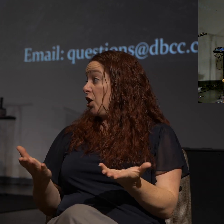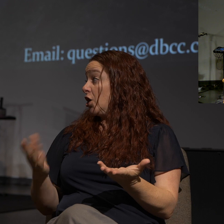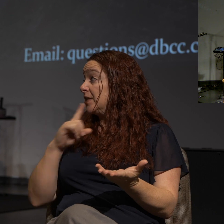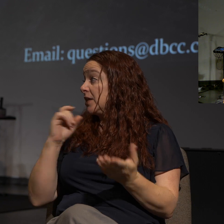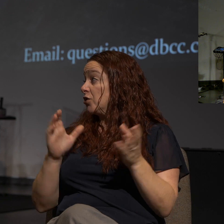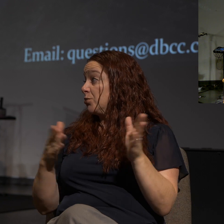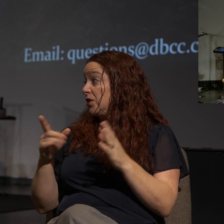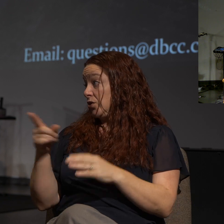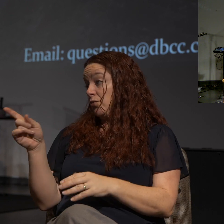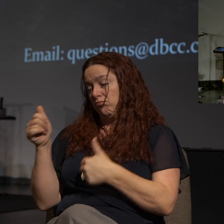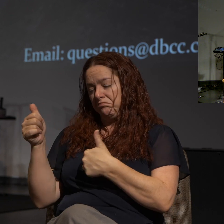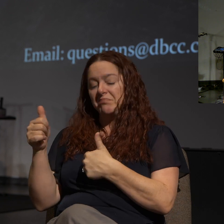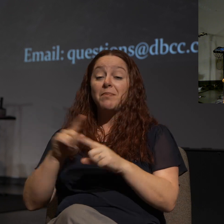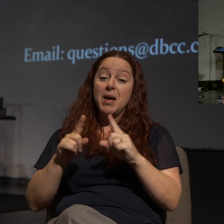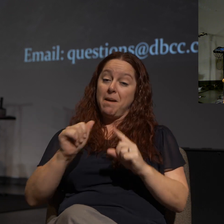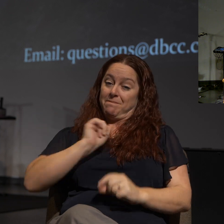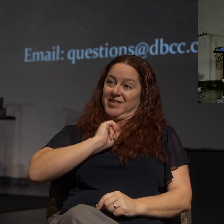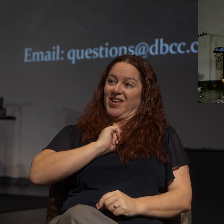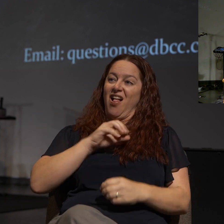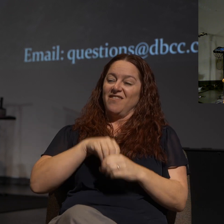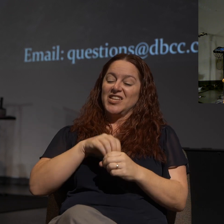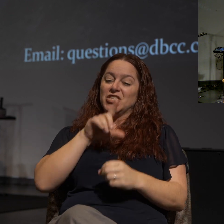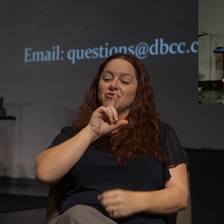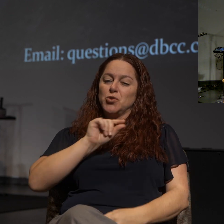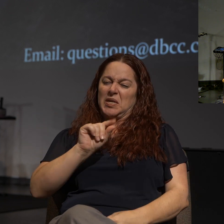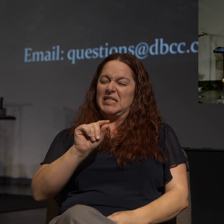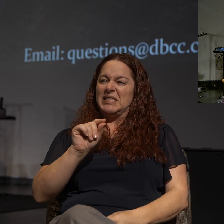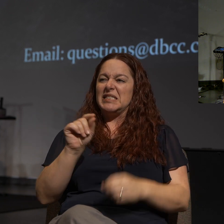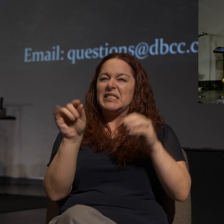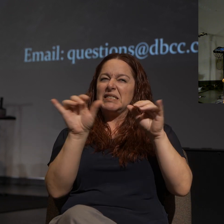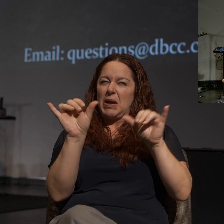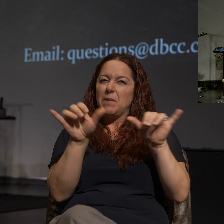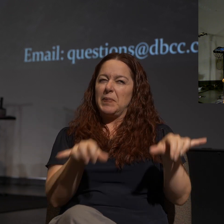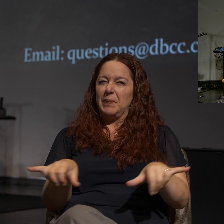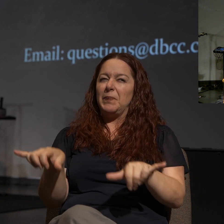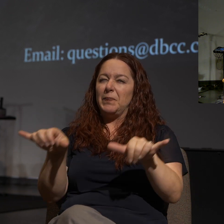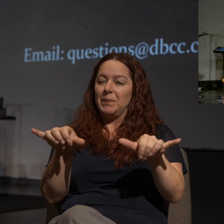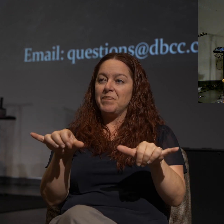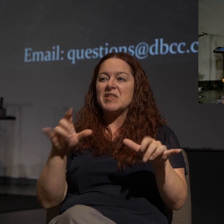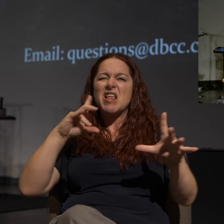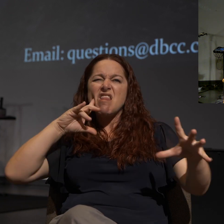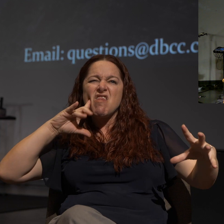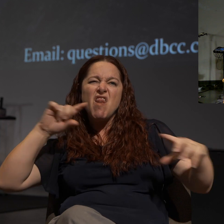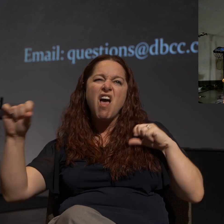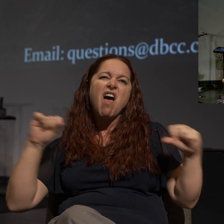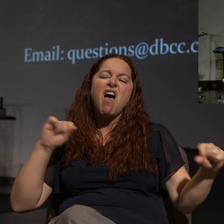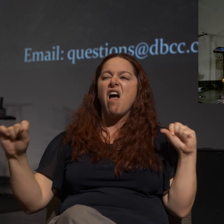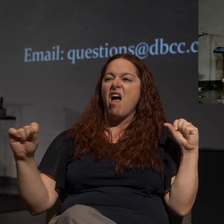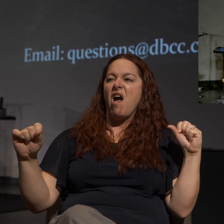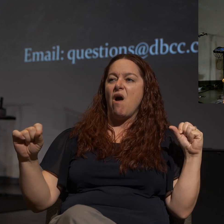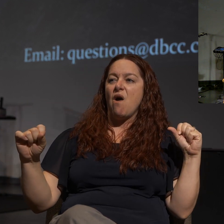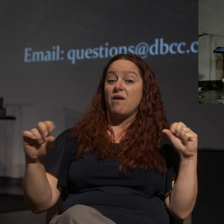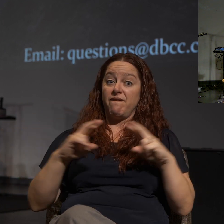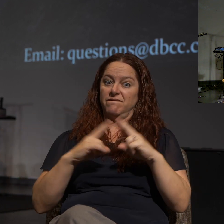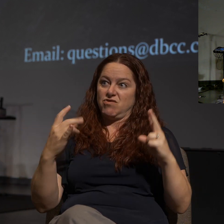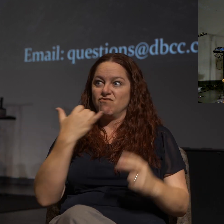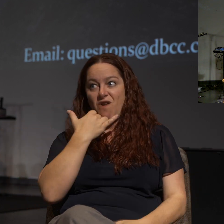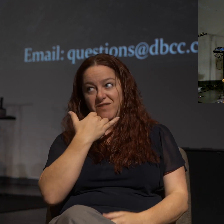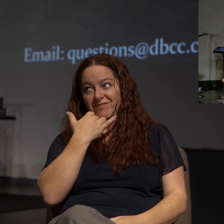but when I was in my 20s, I was like a lot of 20-year-olds. Very loud and very wrong.